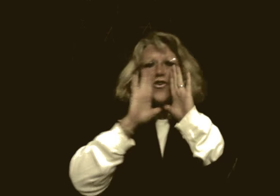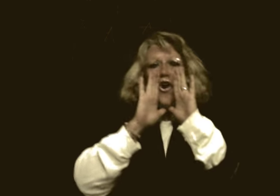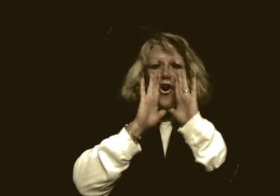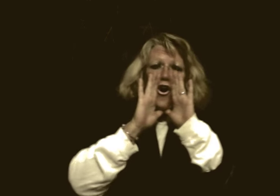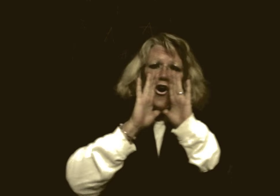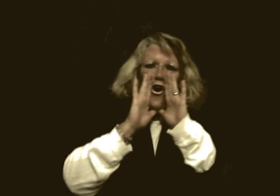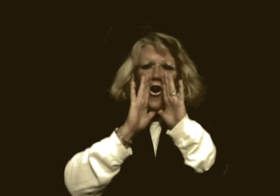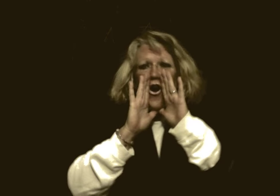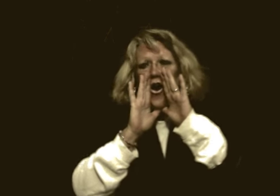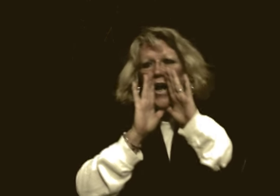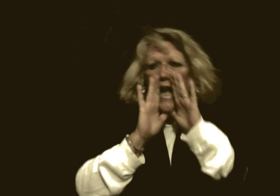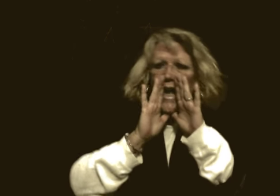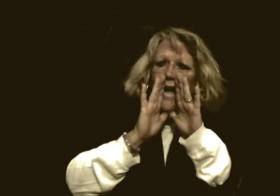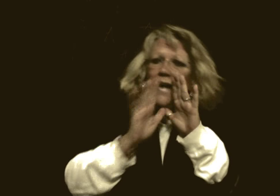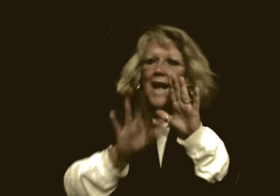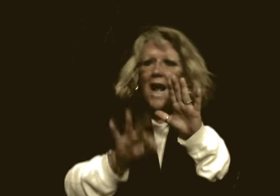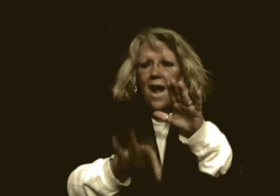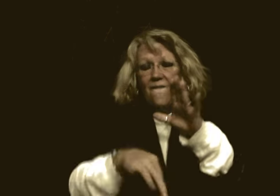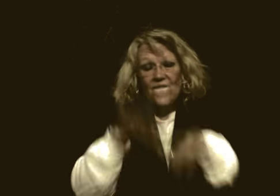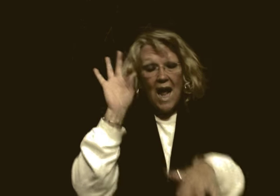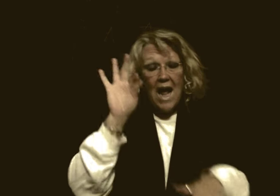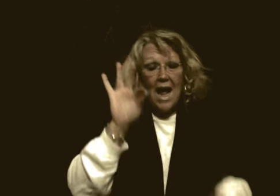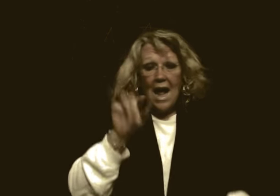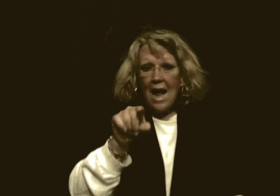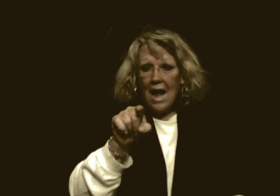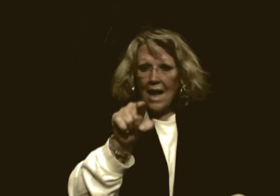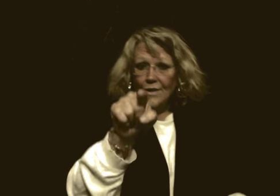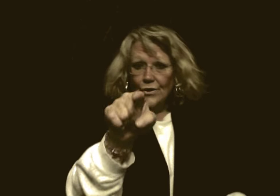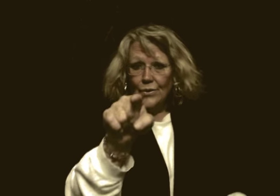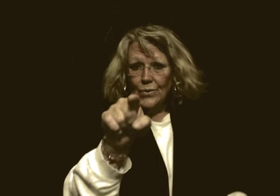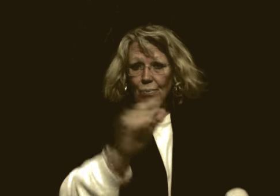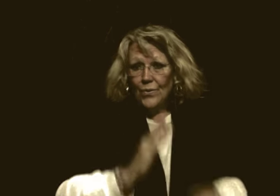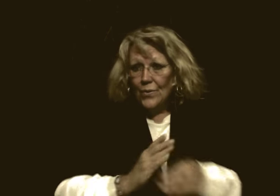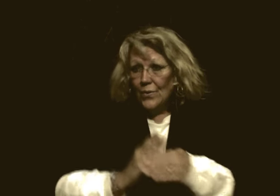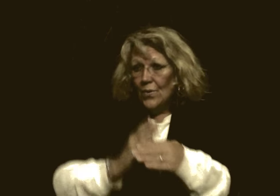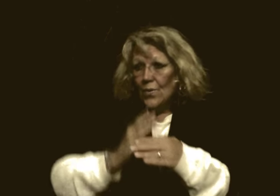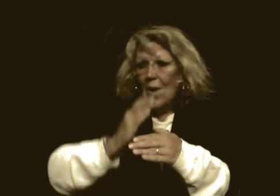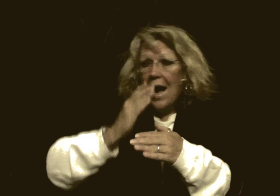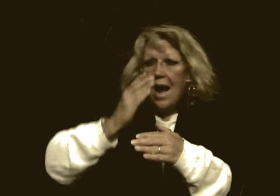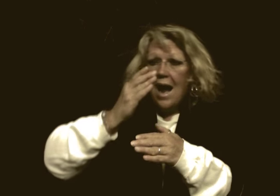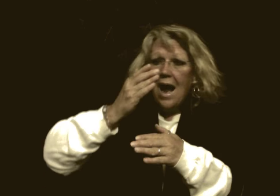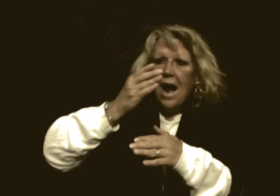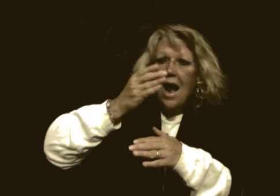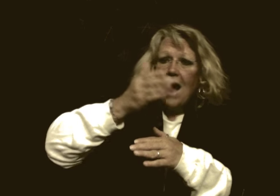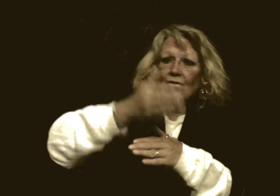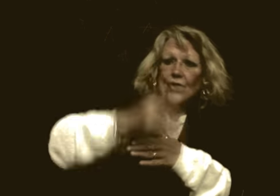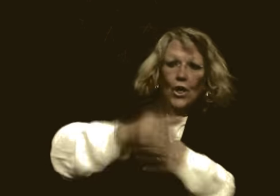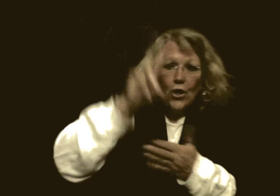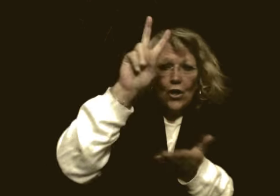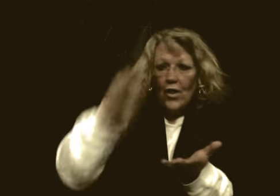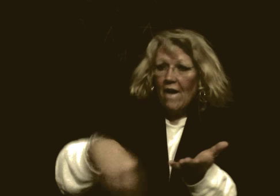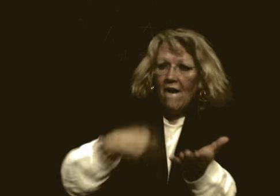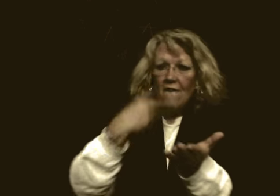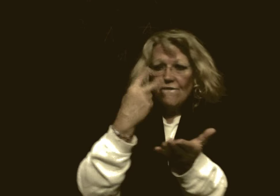falling Find you after the